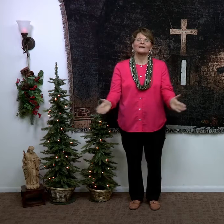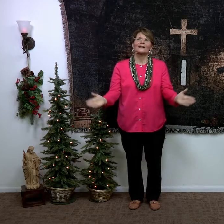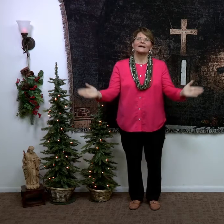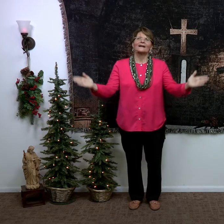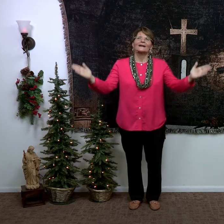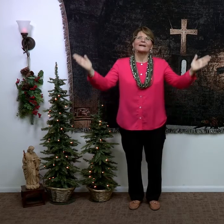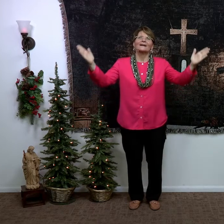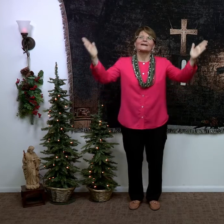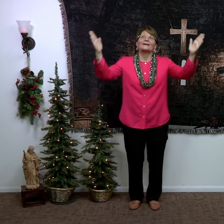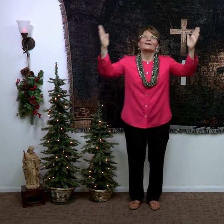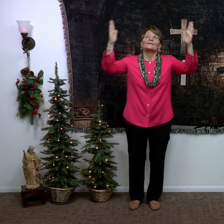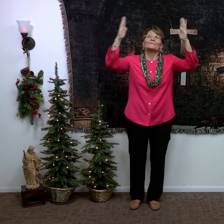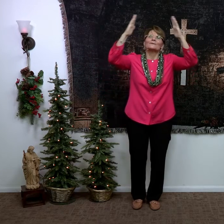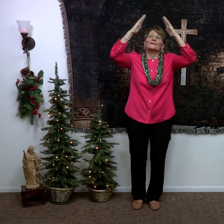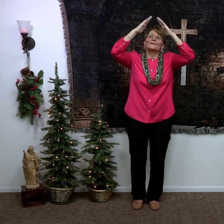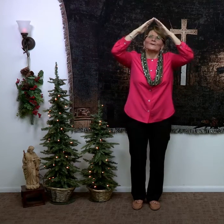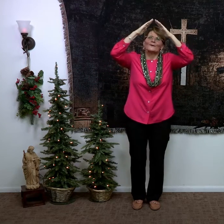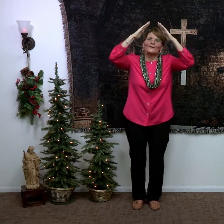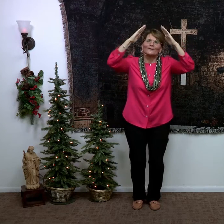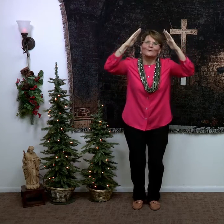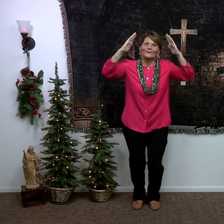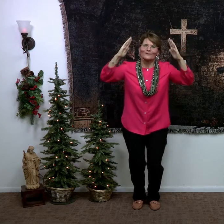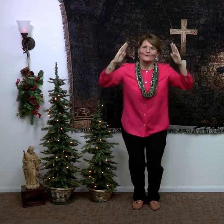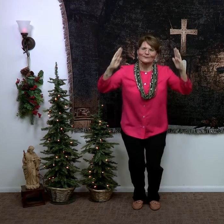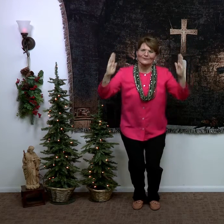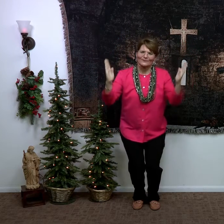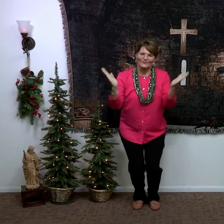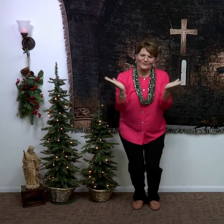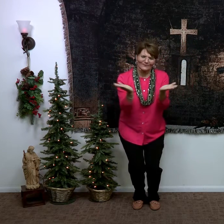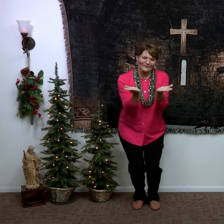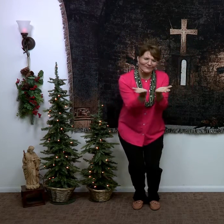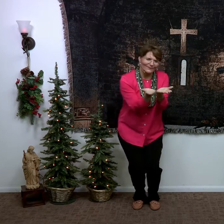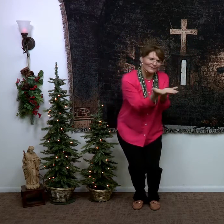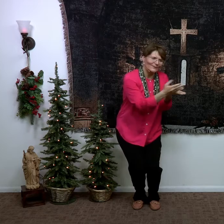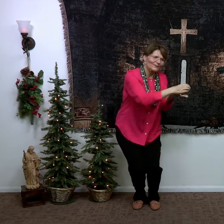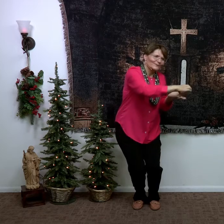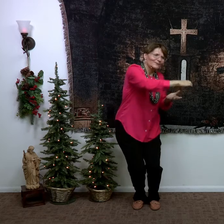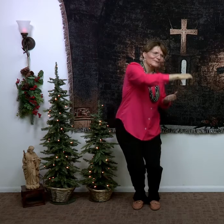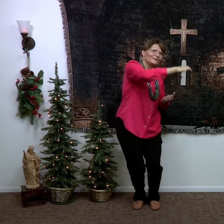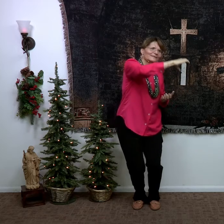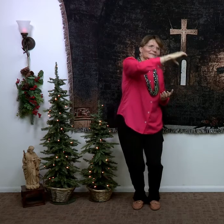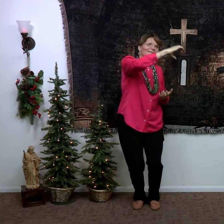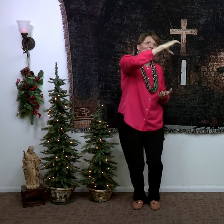I'll be home for Christmas